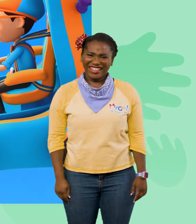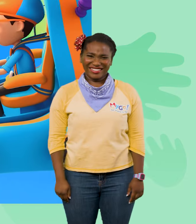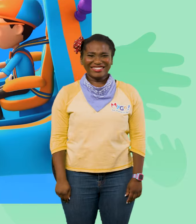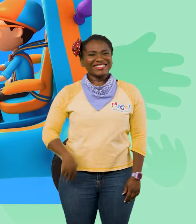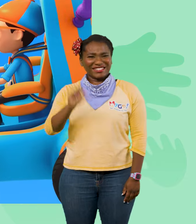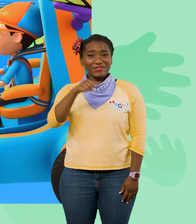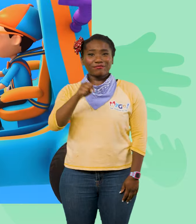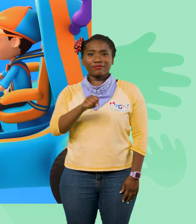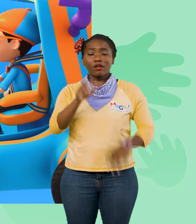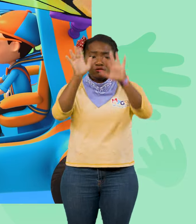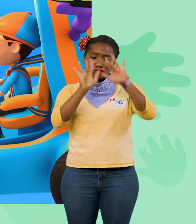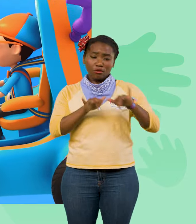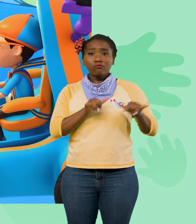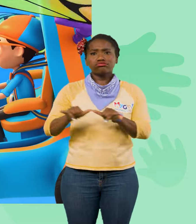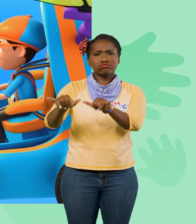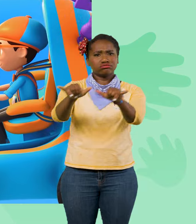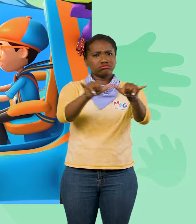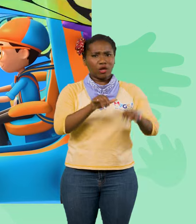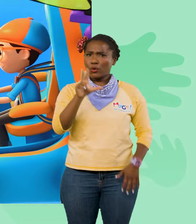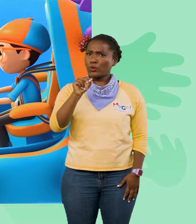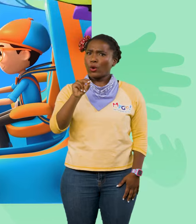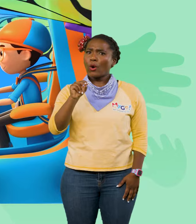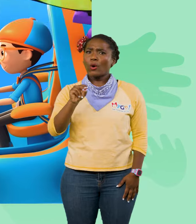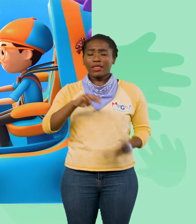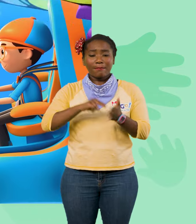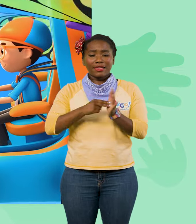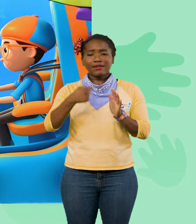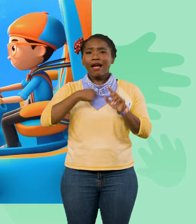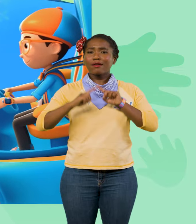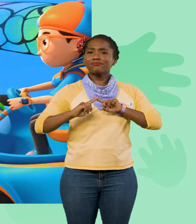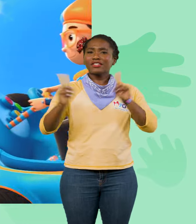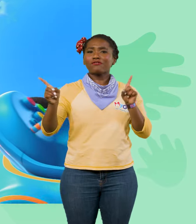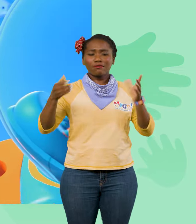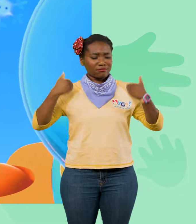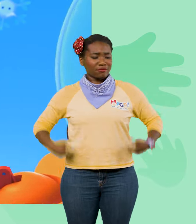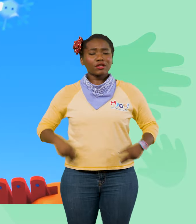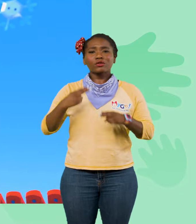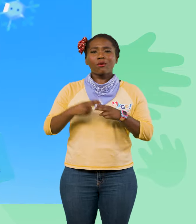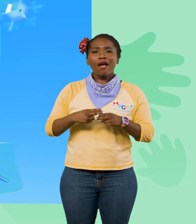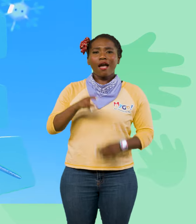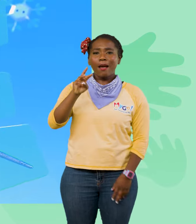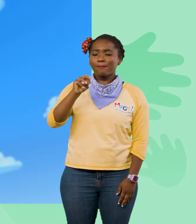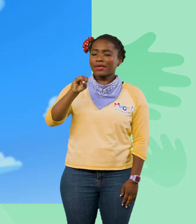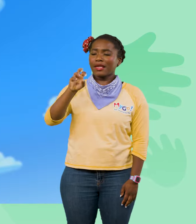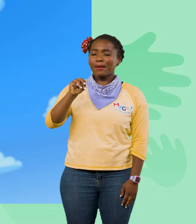Yep, no two snowflakes are alike. That means there's no one like me. That's why I'm called Mimi. A